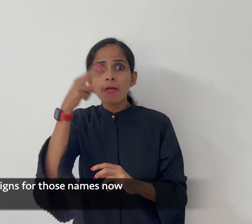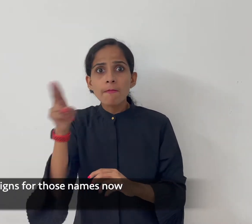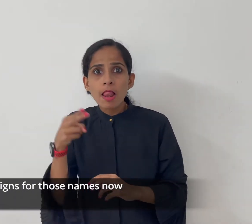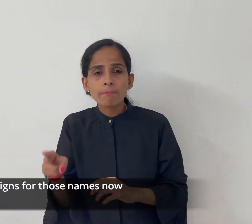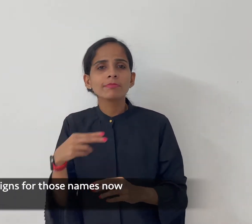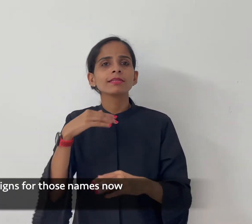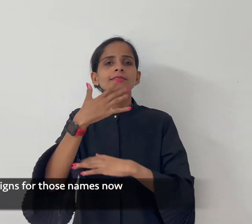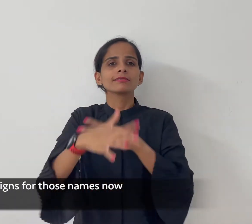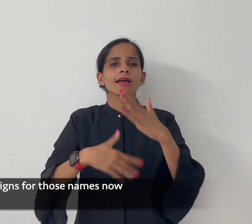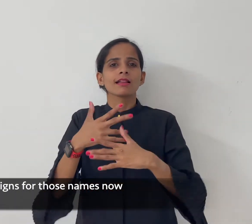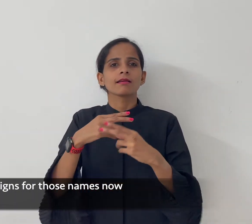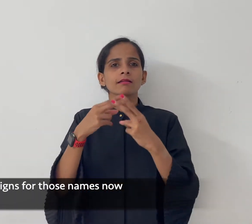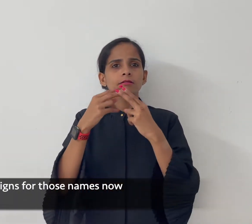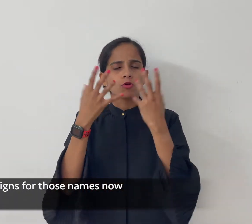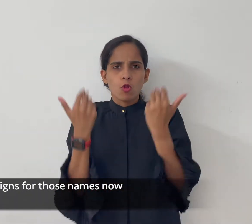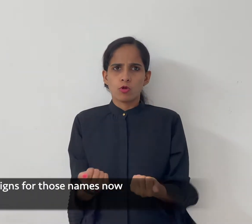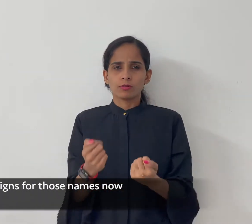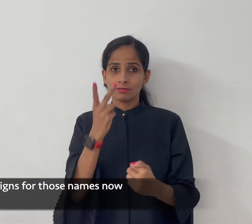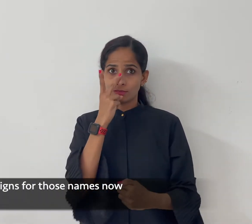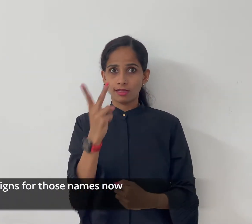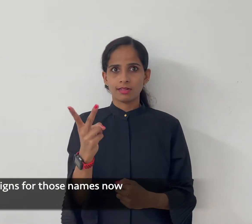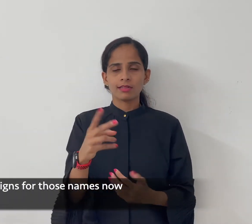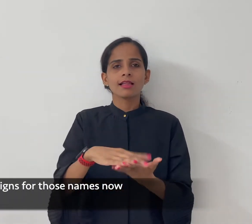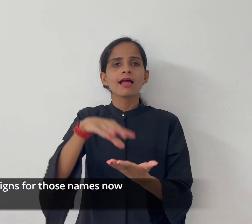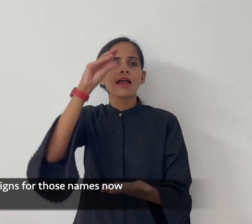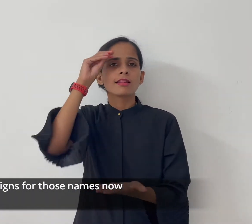So let's learn the signs for those names now.